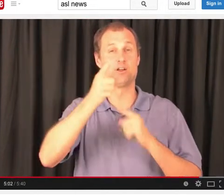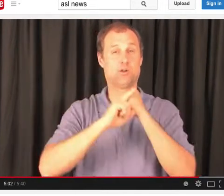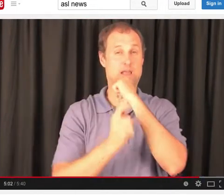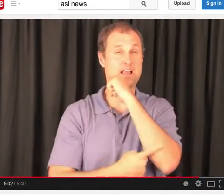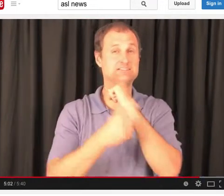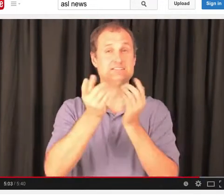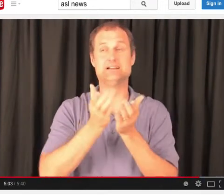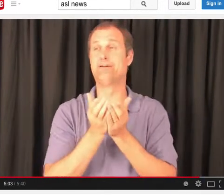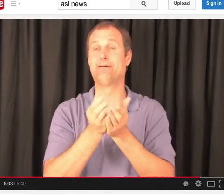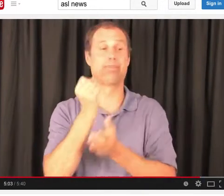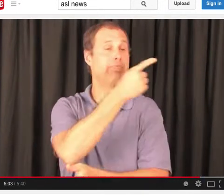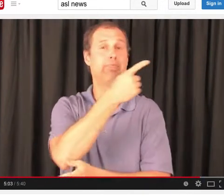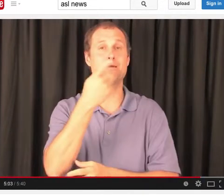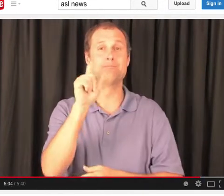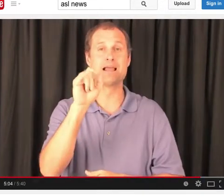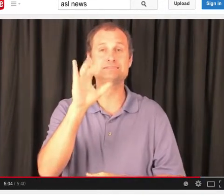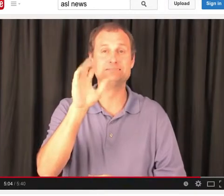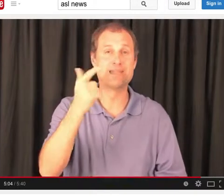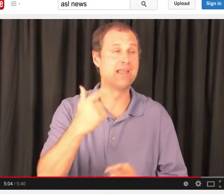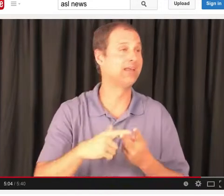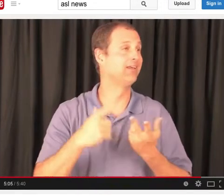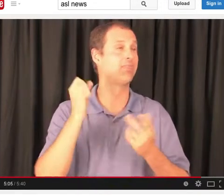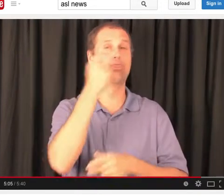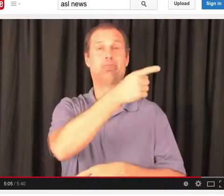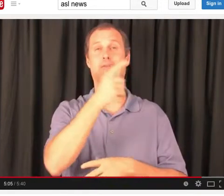in the fishing net and they drown.